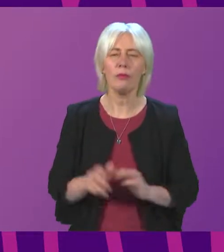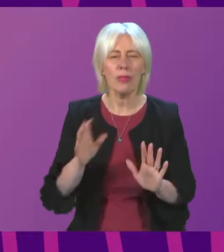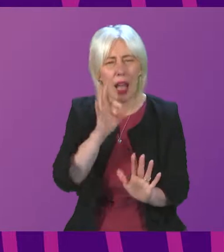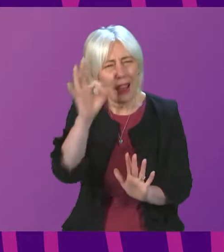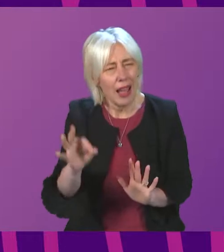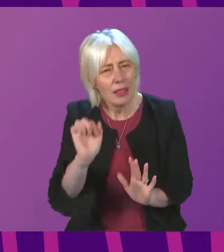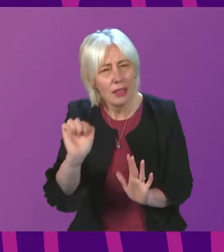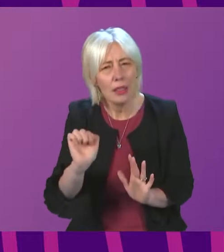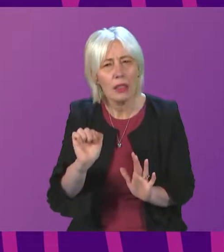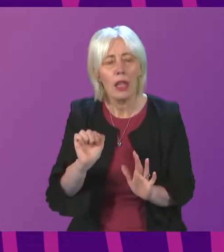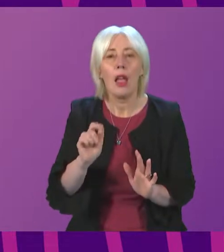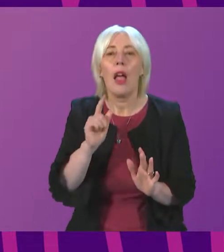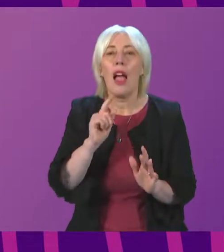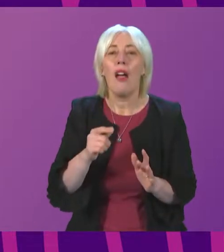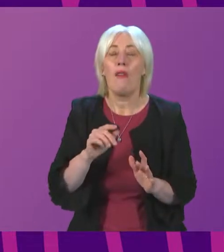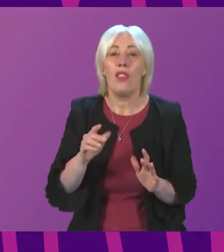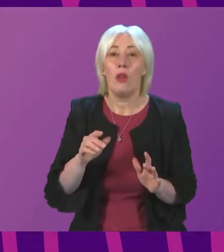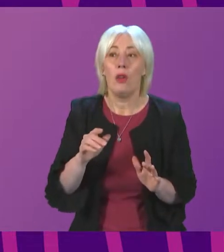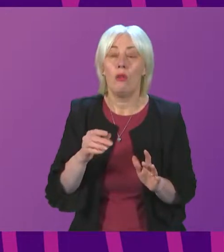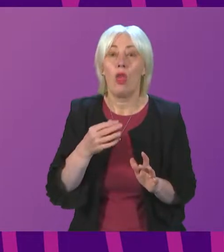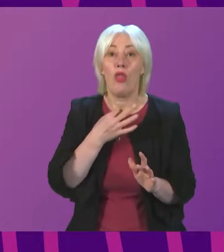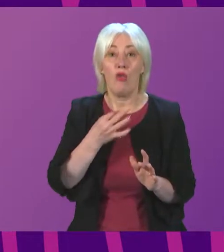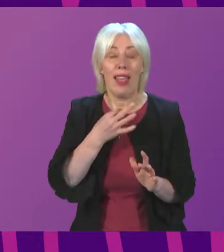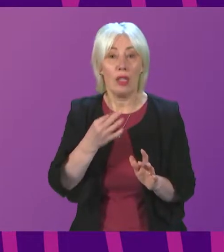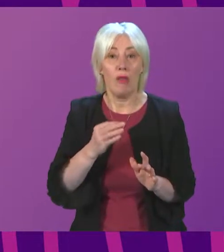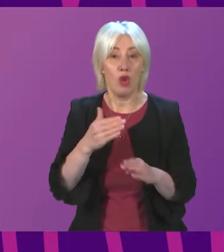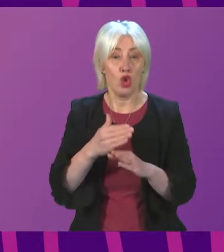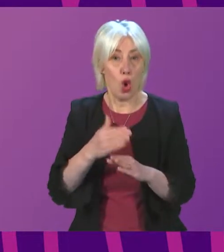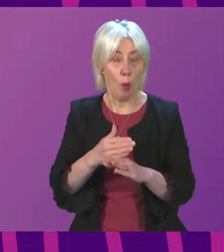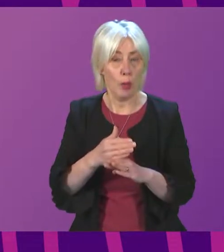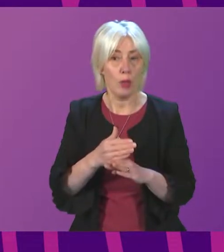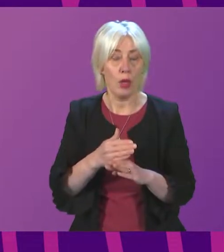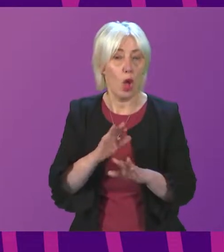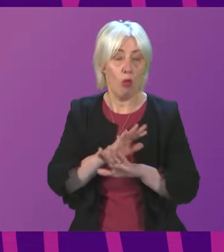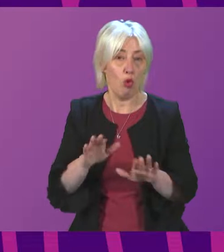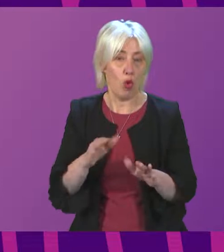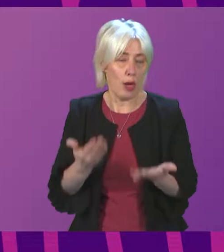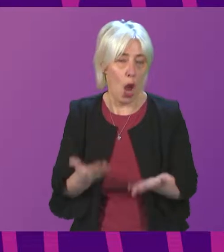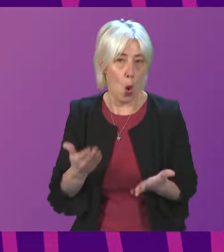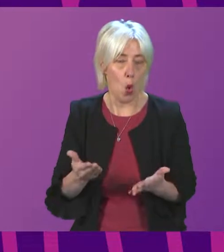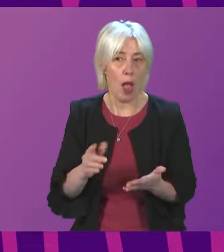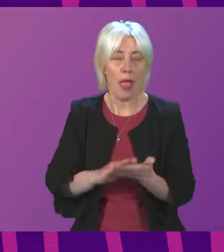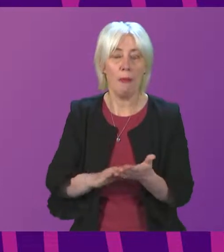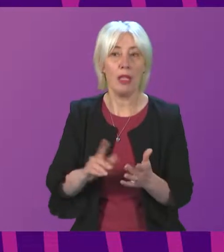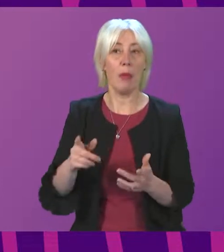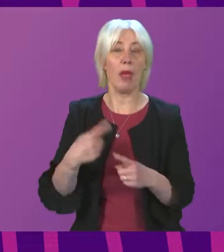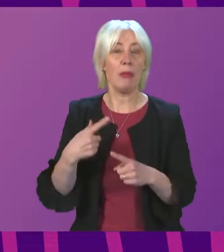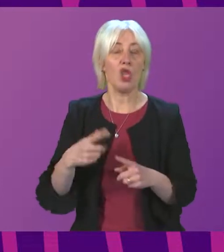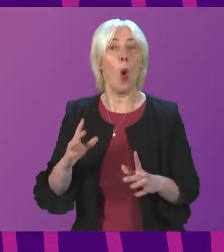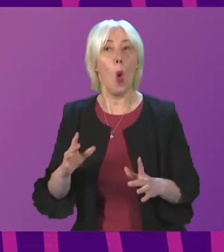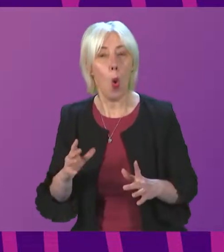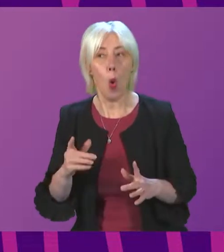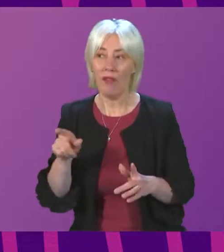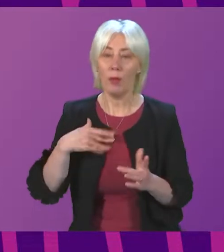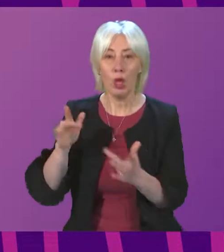is it the immediate lifting of threat to jobs that has maybe underpinned prospects? Can I have welcome of the immediate issue? Have you had any contact